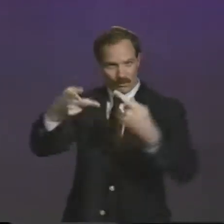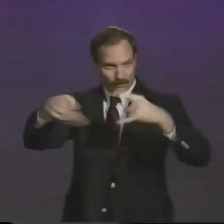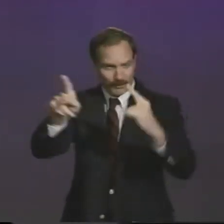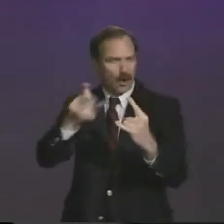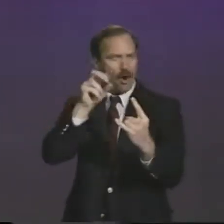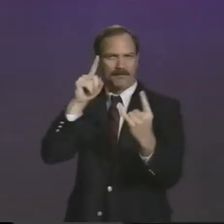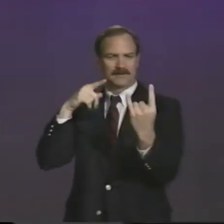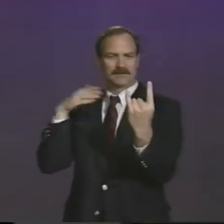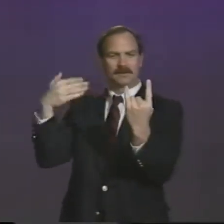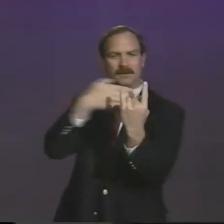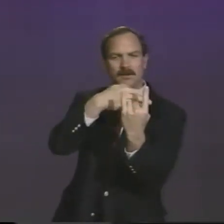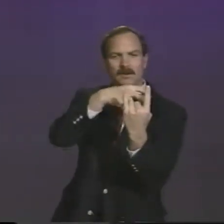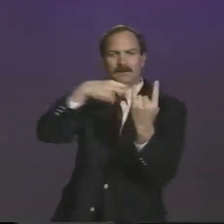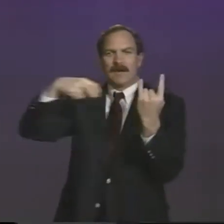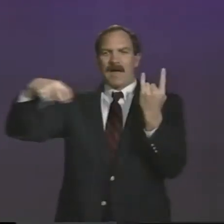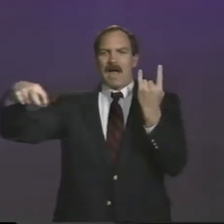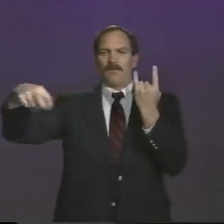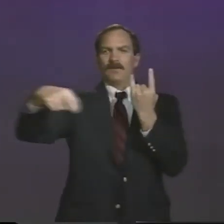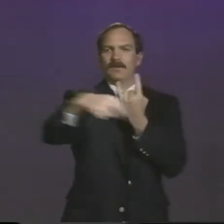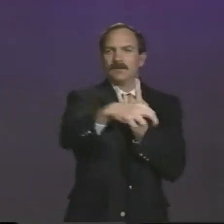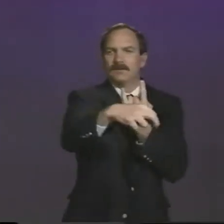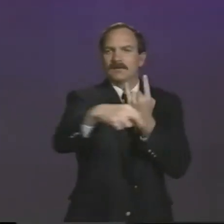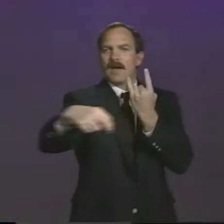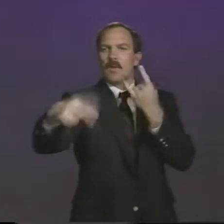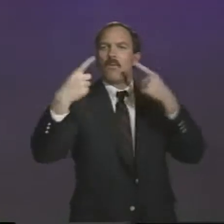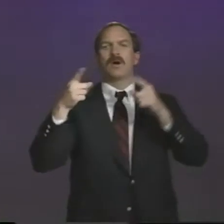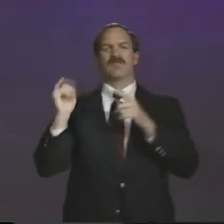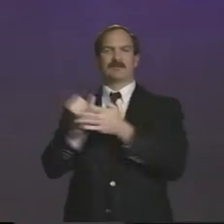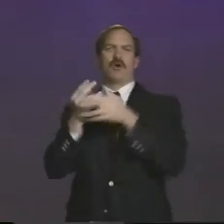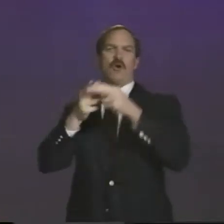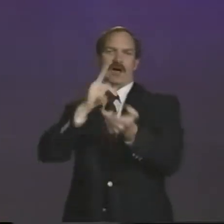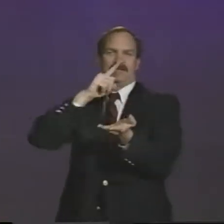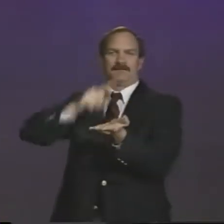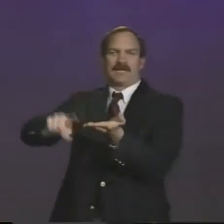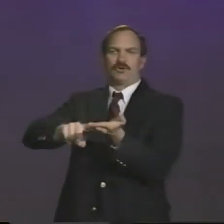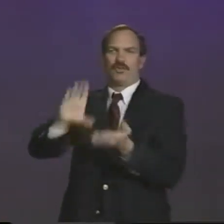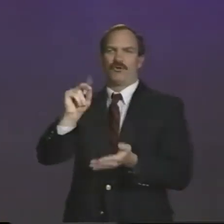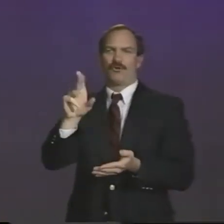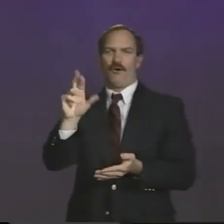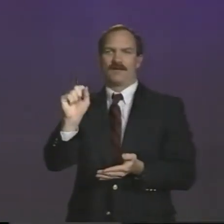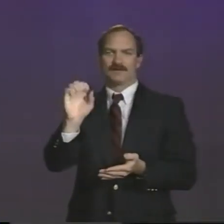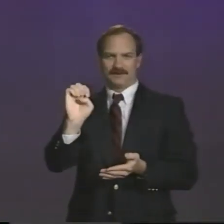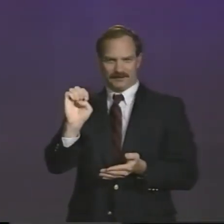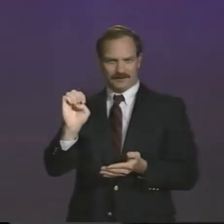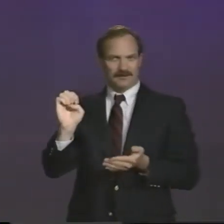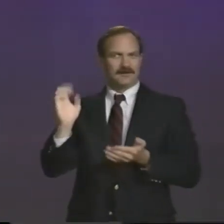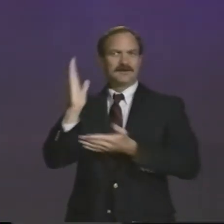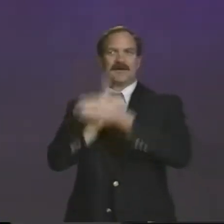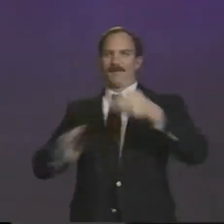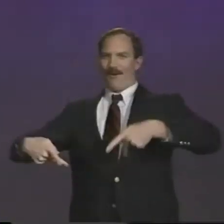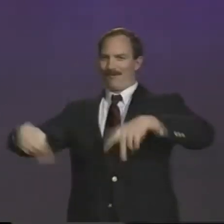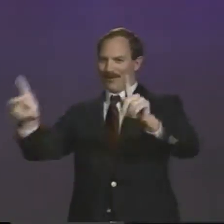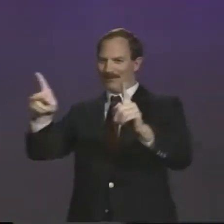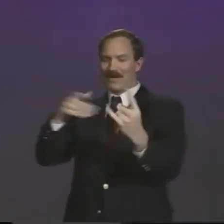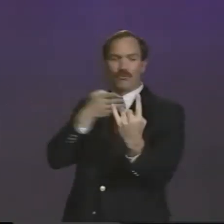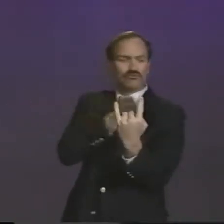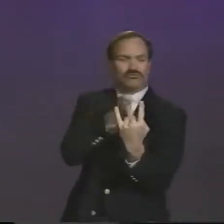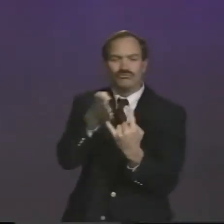or if they're not going to go through the gates, how they're to go around them. And also, they have an opportunity to inspect the course.